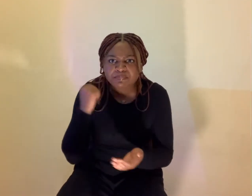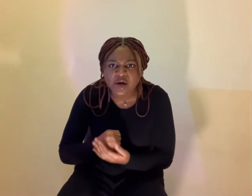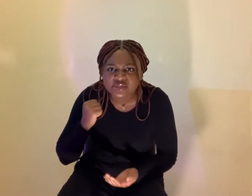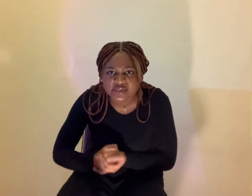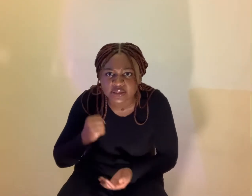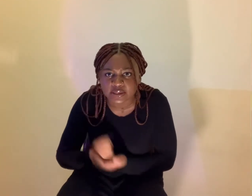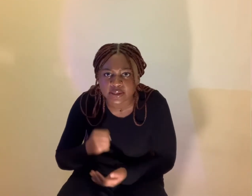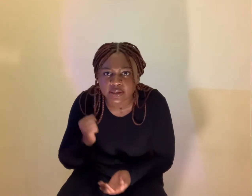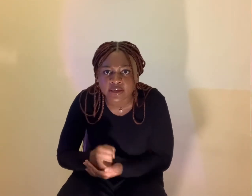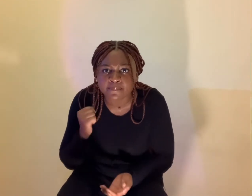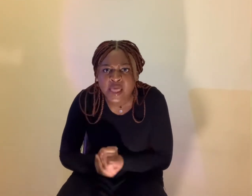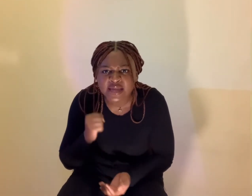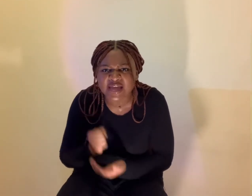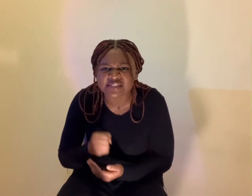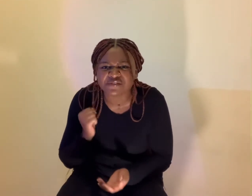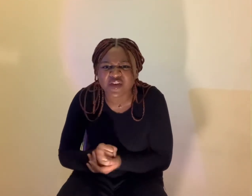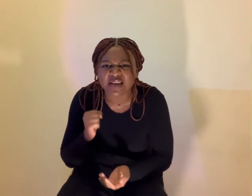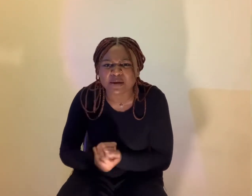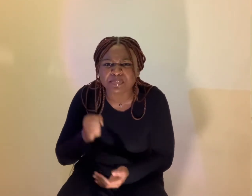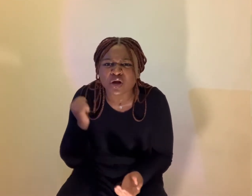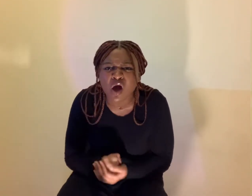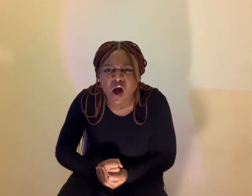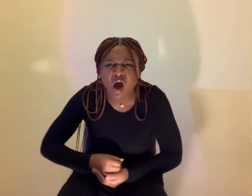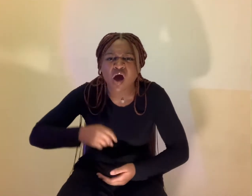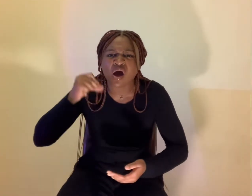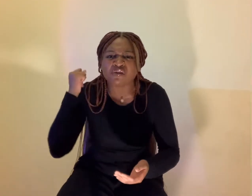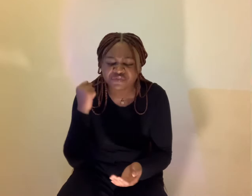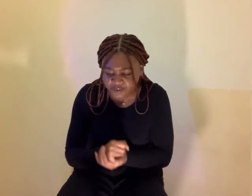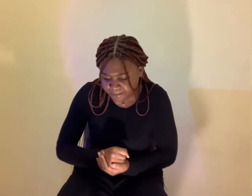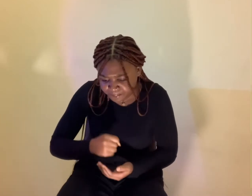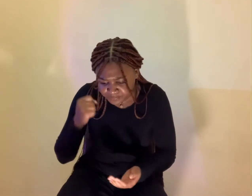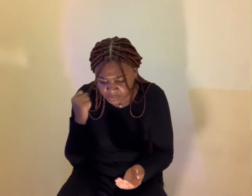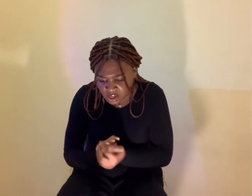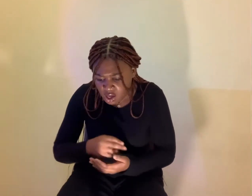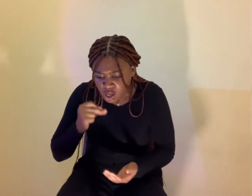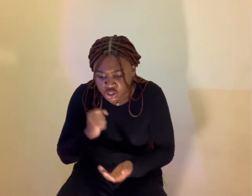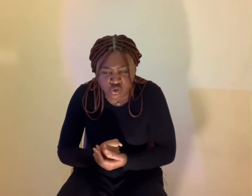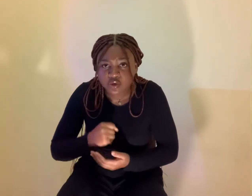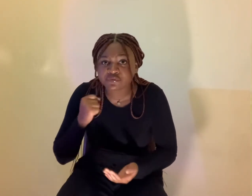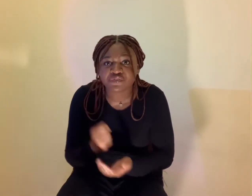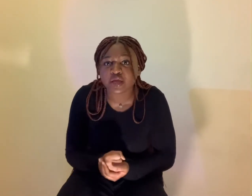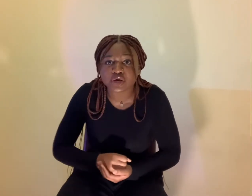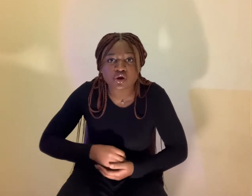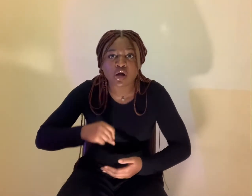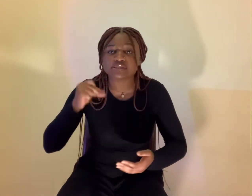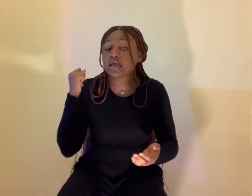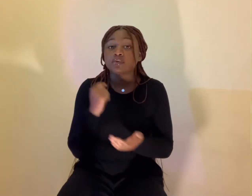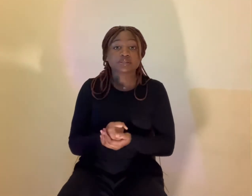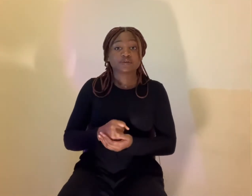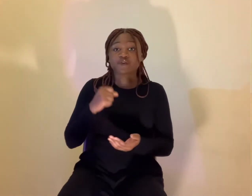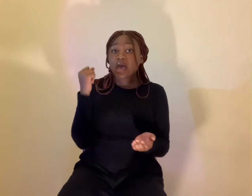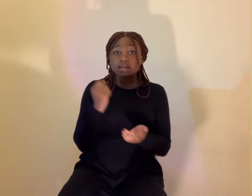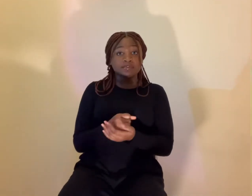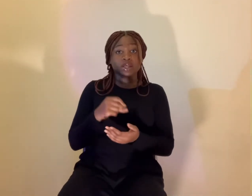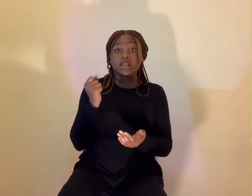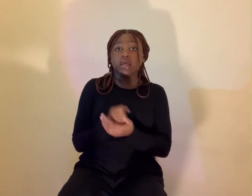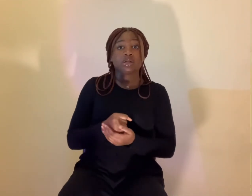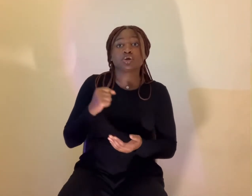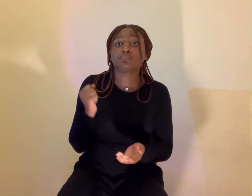person can develop a cough you can feed her all day with the vitamin a and the